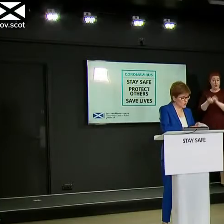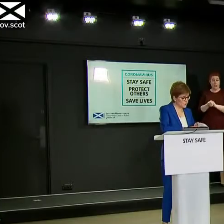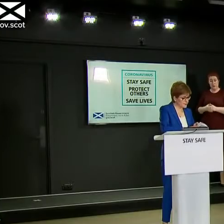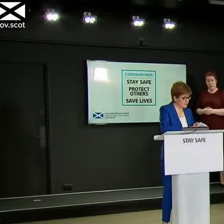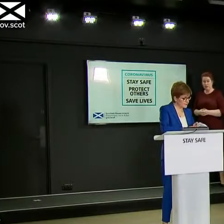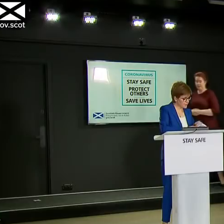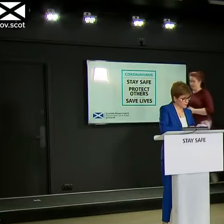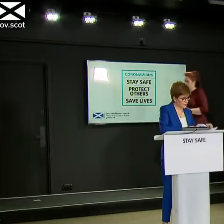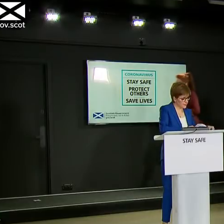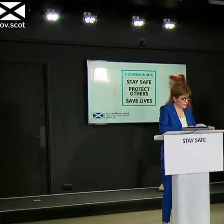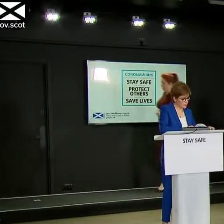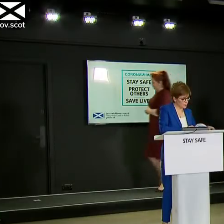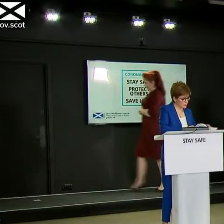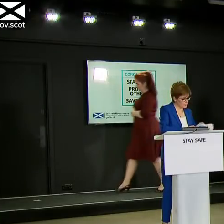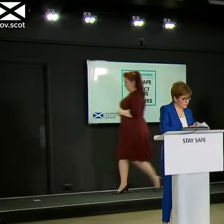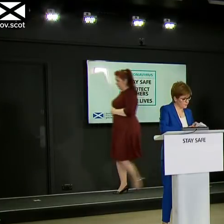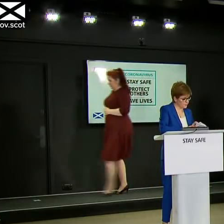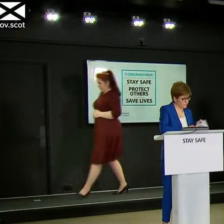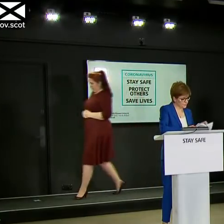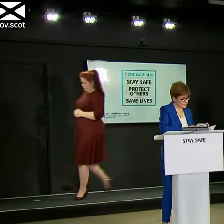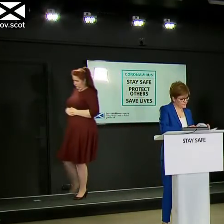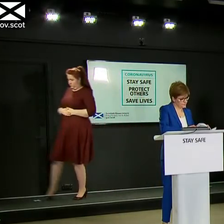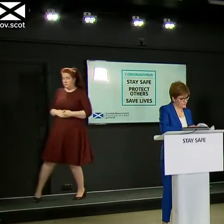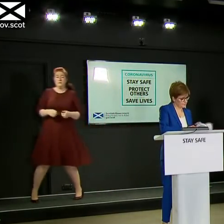Tom Eden from Global.